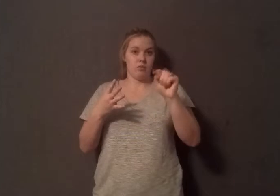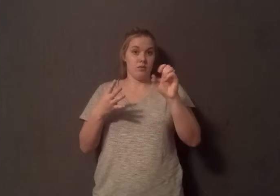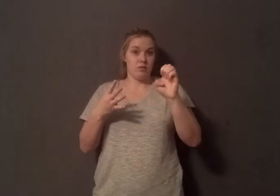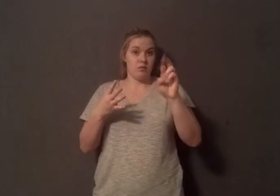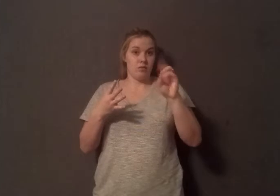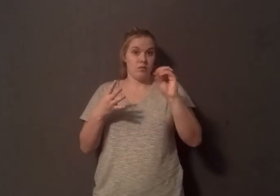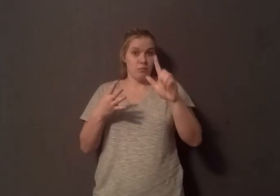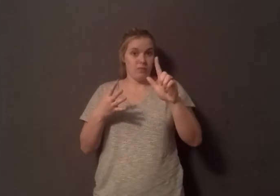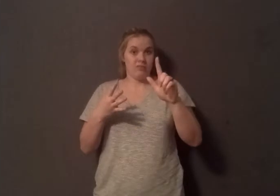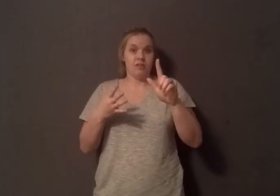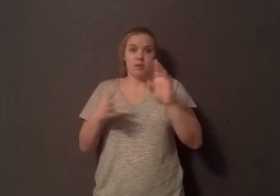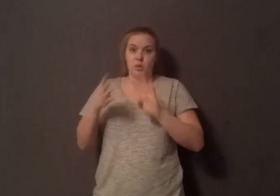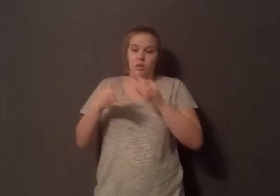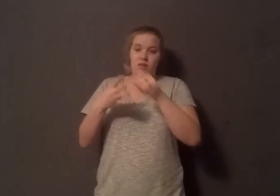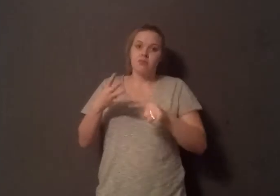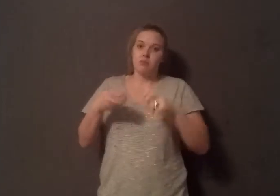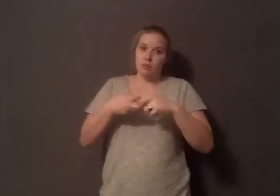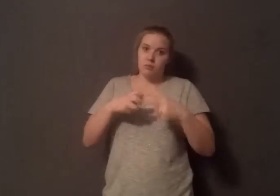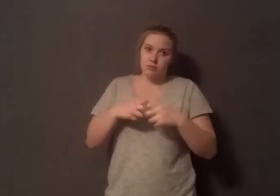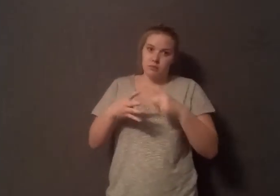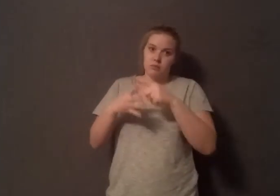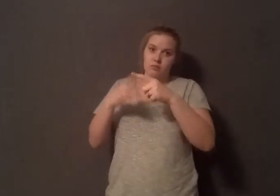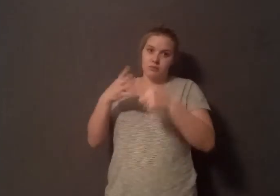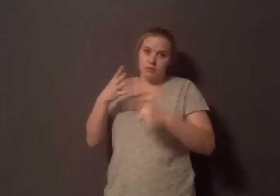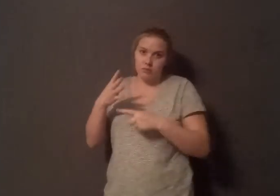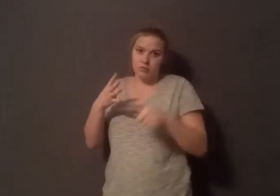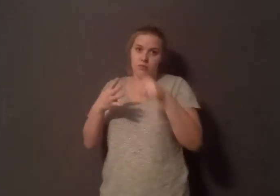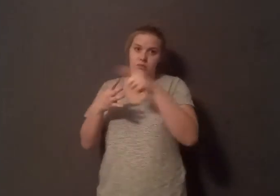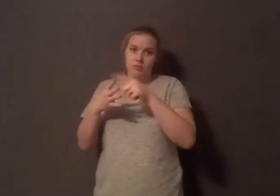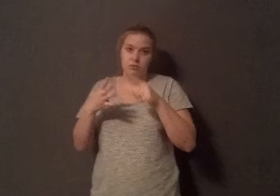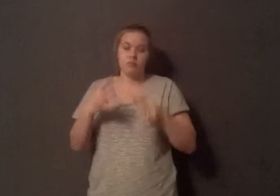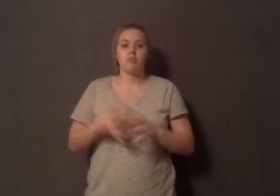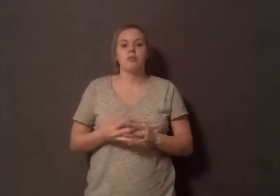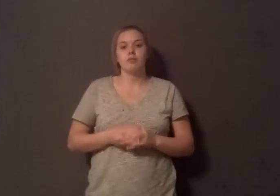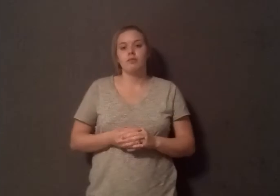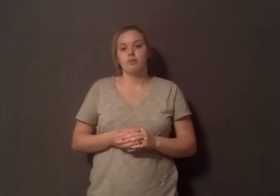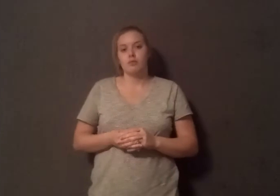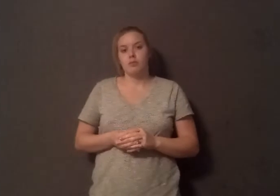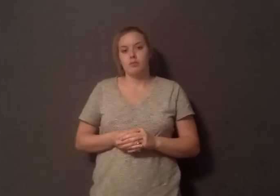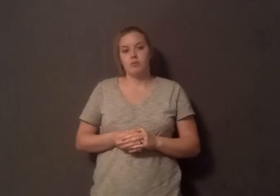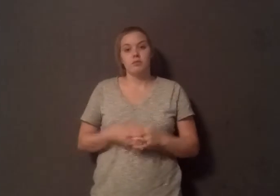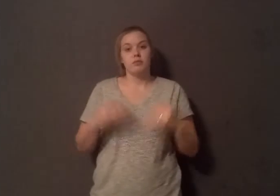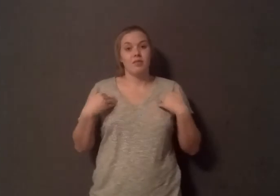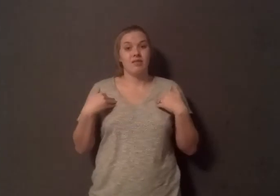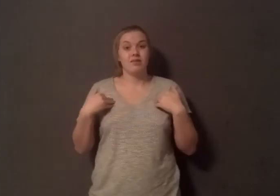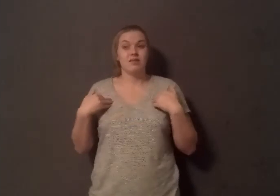You can hit tuna and water, that would be almost less than a glass of milk, to salmon or tilapia,